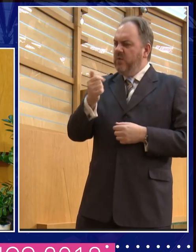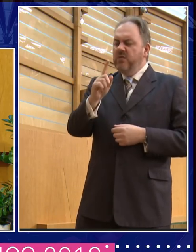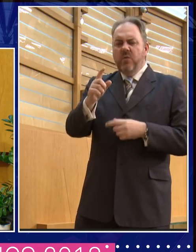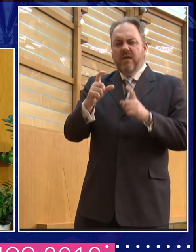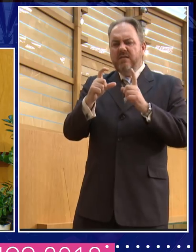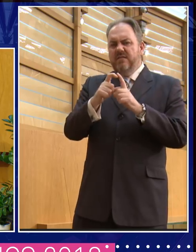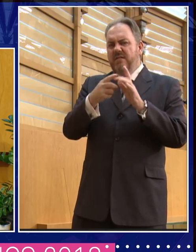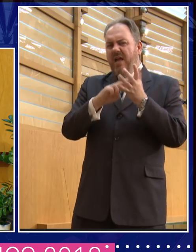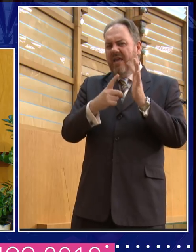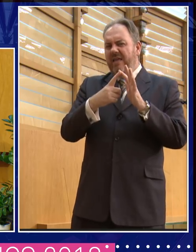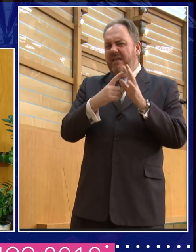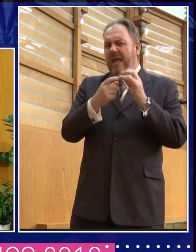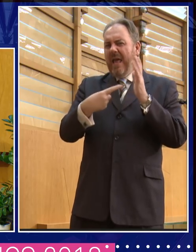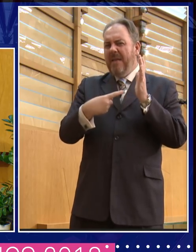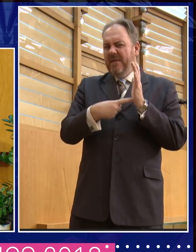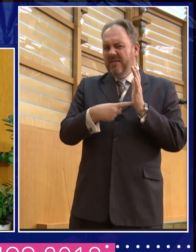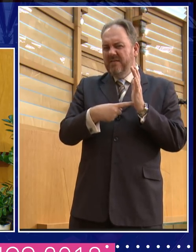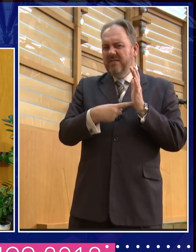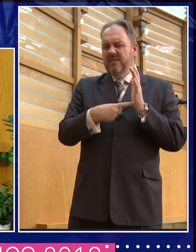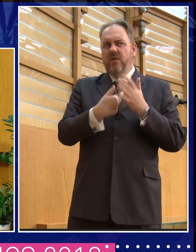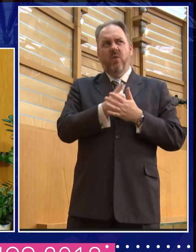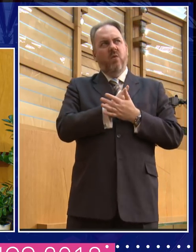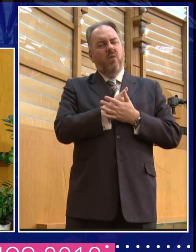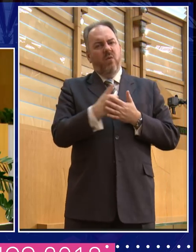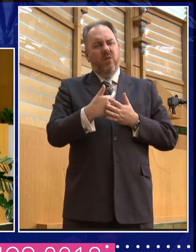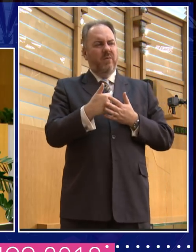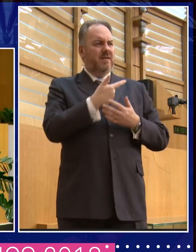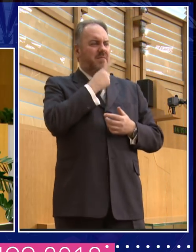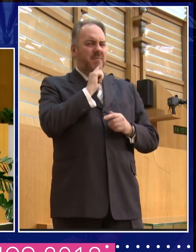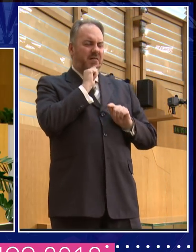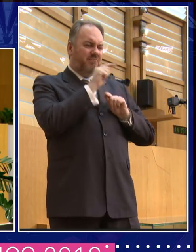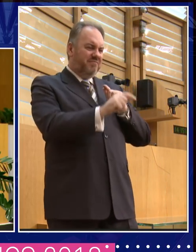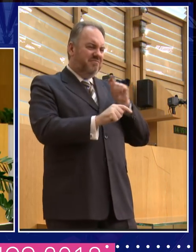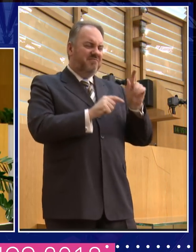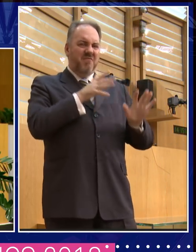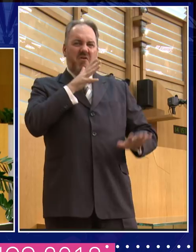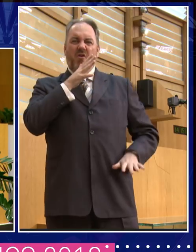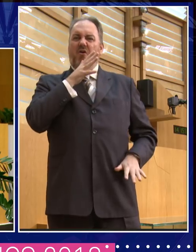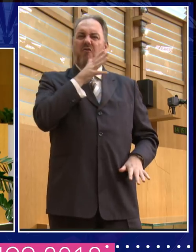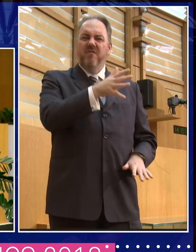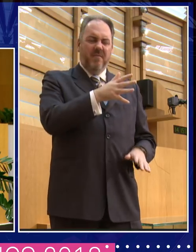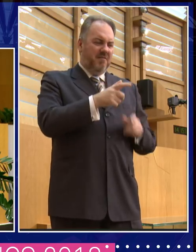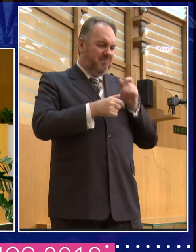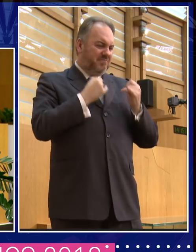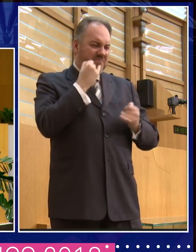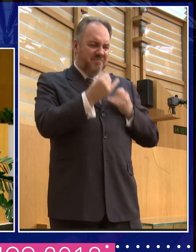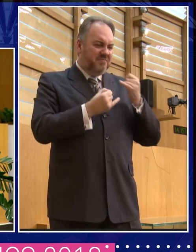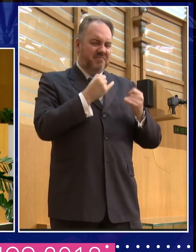politics, she attracts more aggressive attacks on Twitter and social media generally than anybody else. I mean,